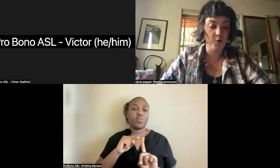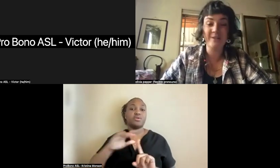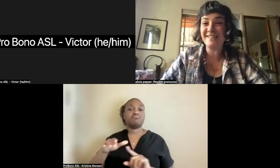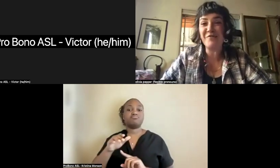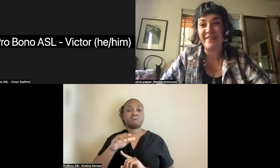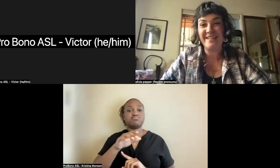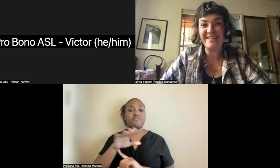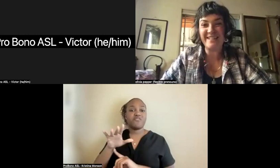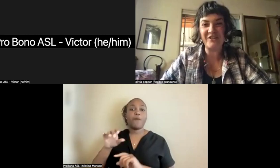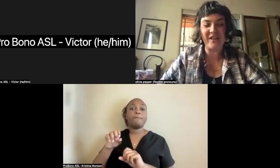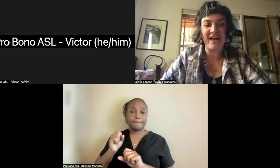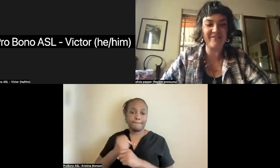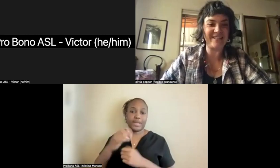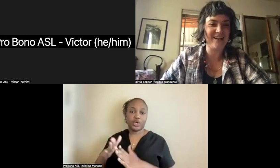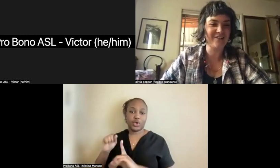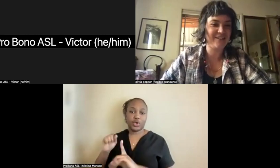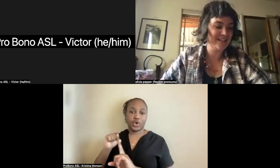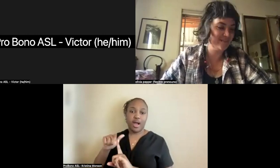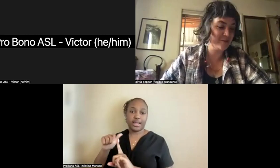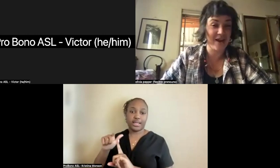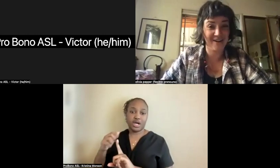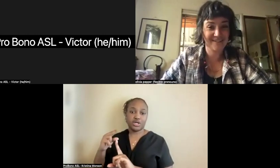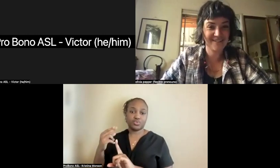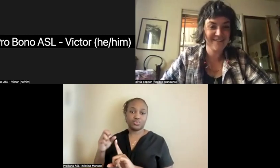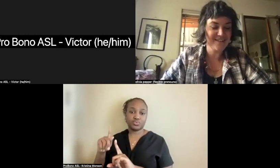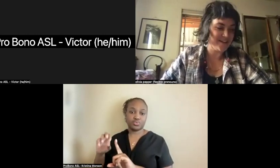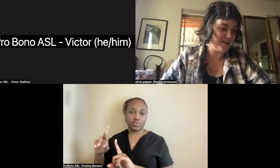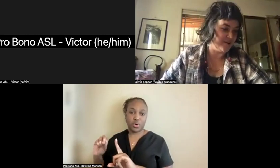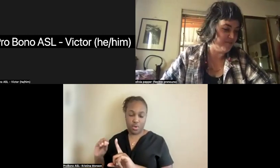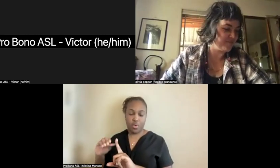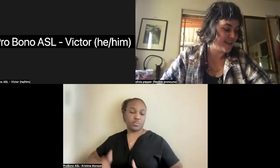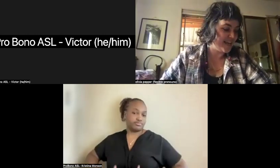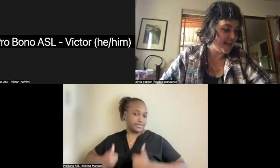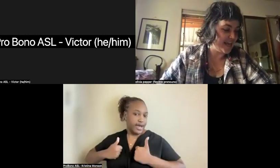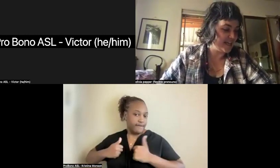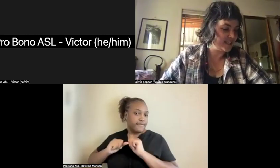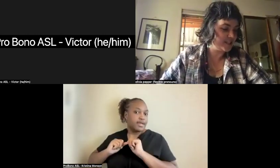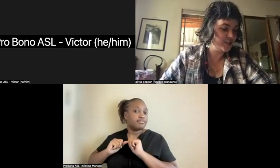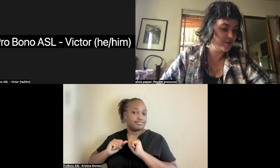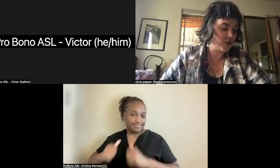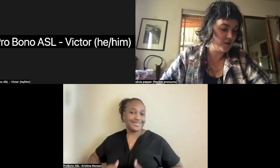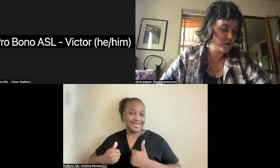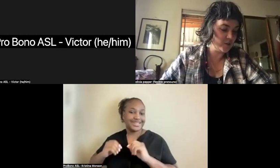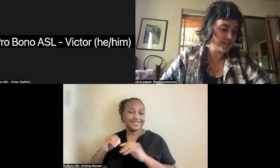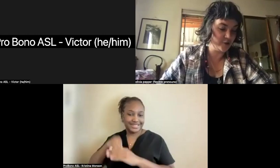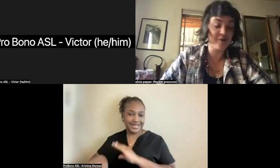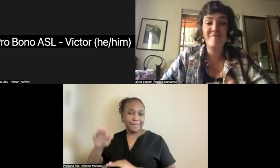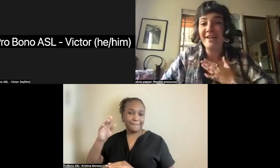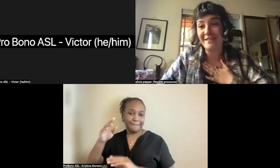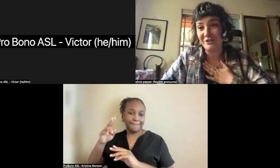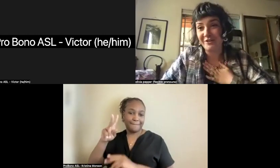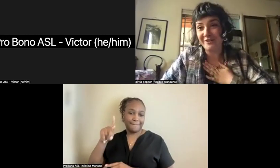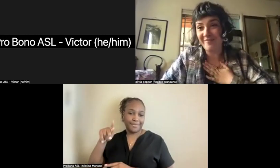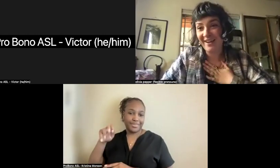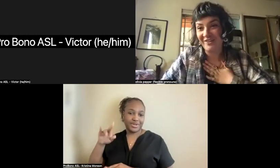who is still with us. He's still alive. He's an elder. He lives in Paris. And she was also the teacher of